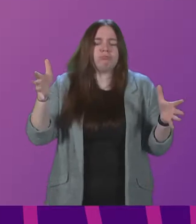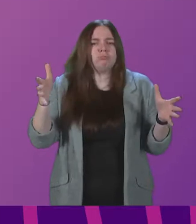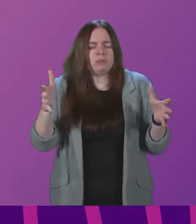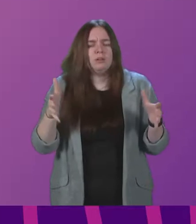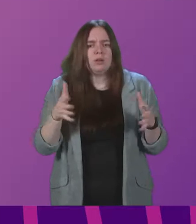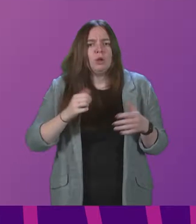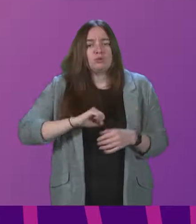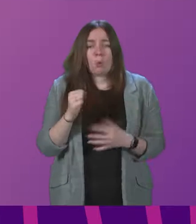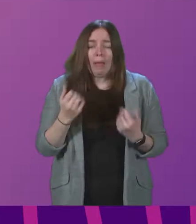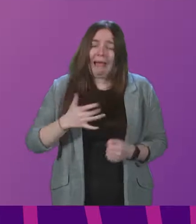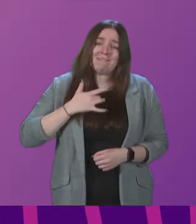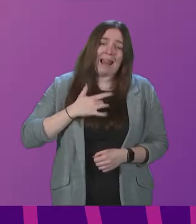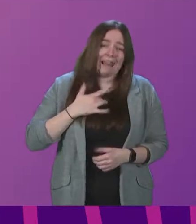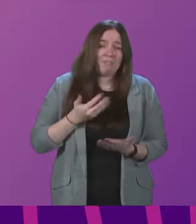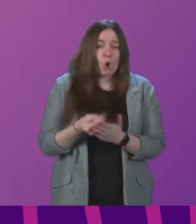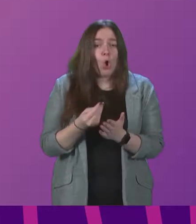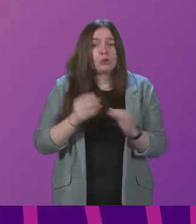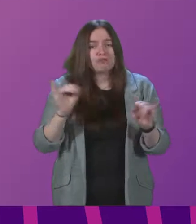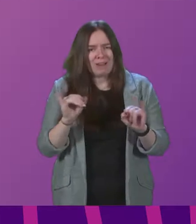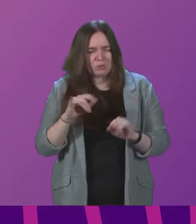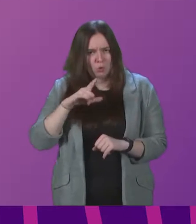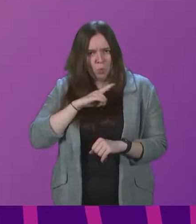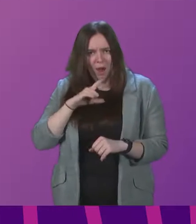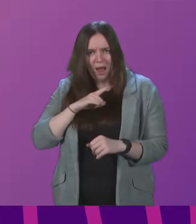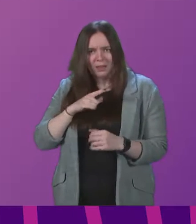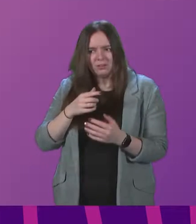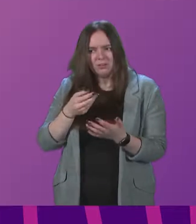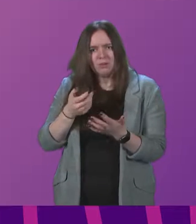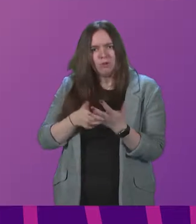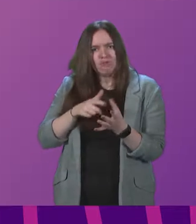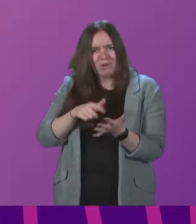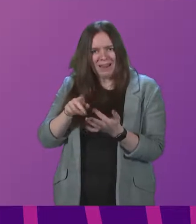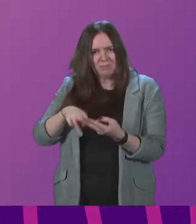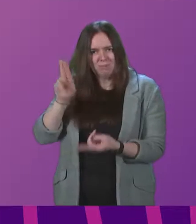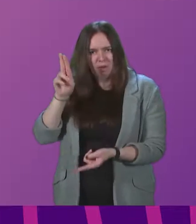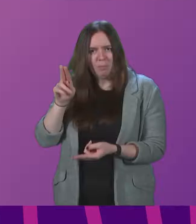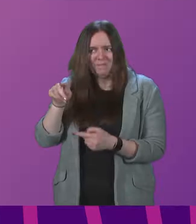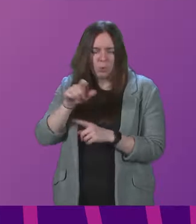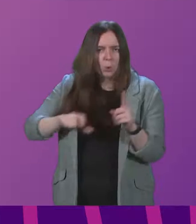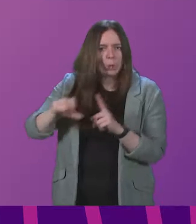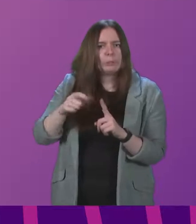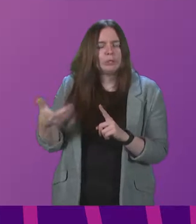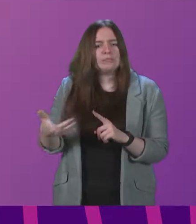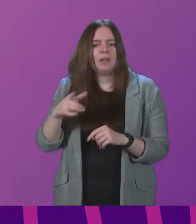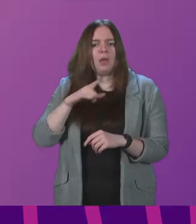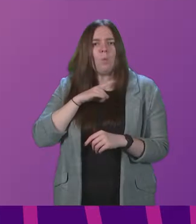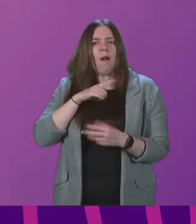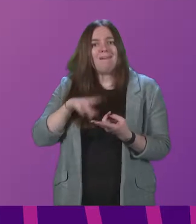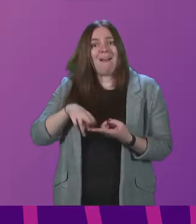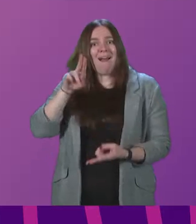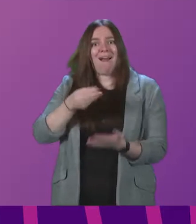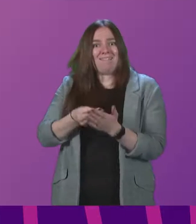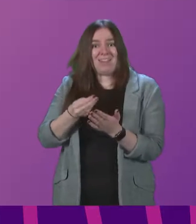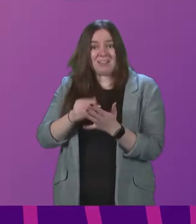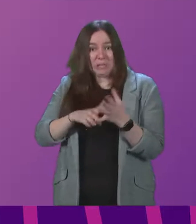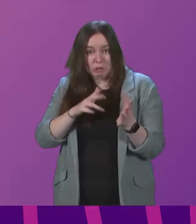faces a cost-of-living crisis, so why rule out a fare freeze to keep costs down for commuters? And why hike fares in January, when even the